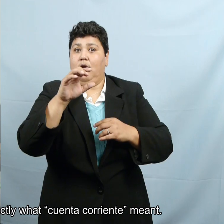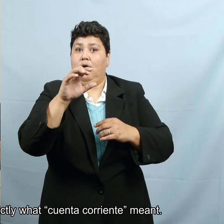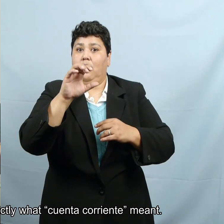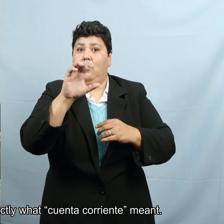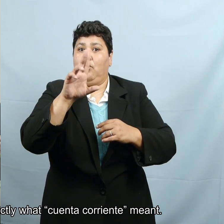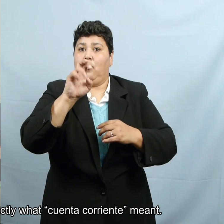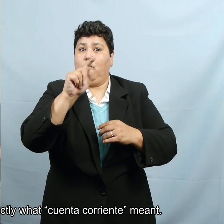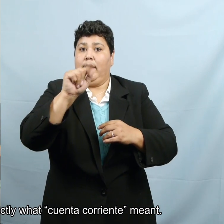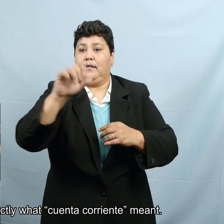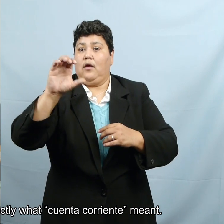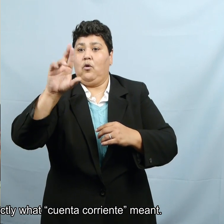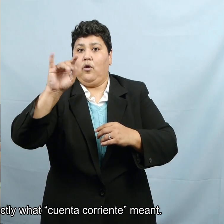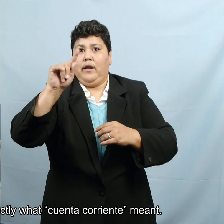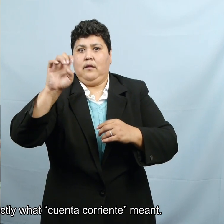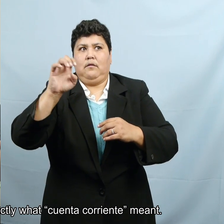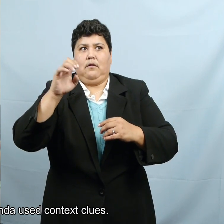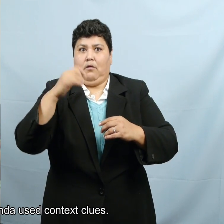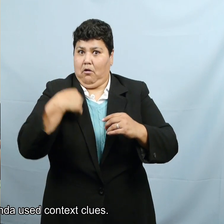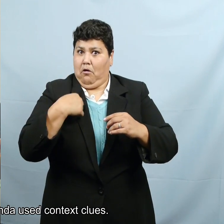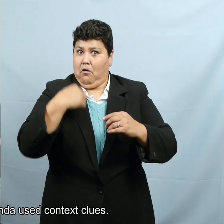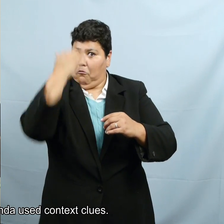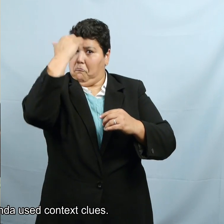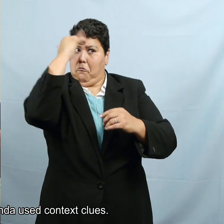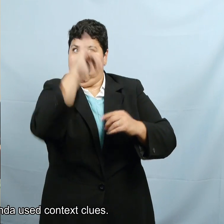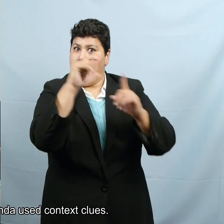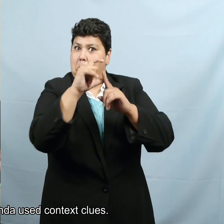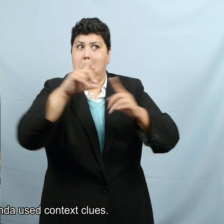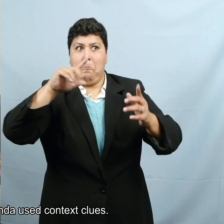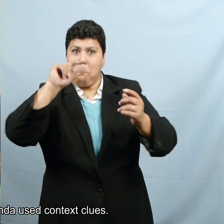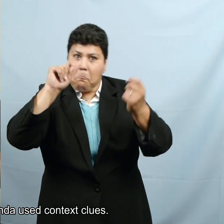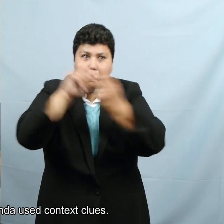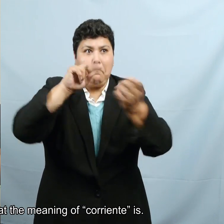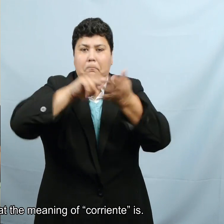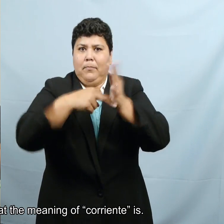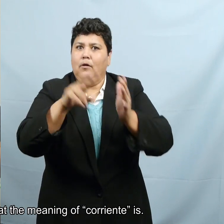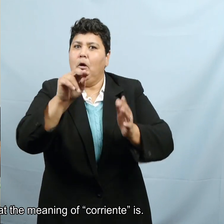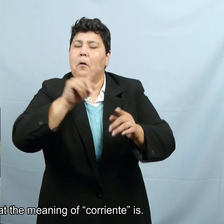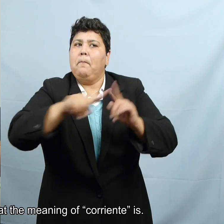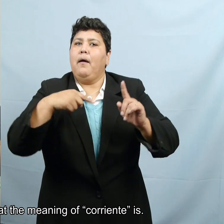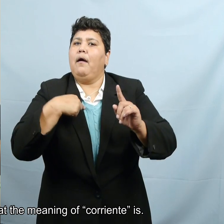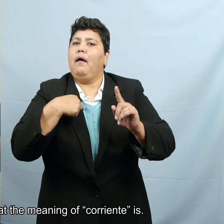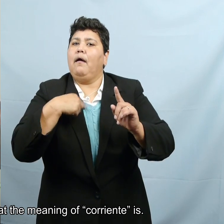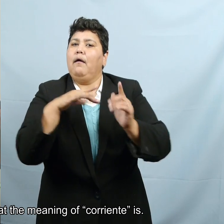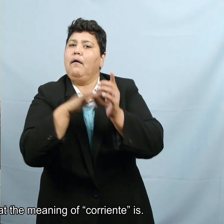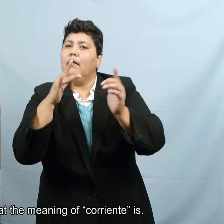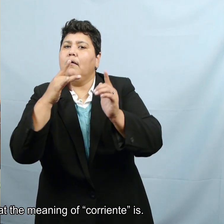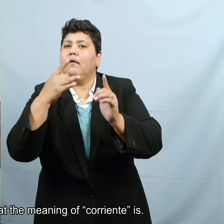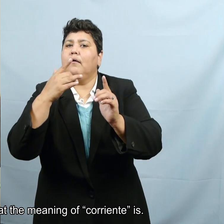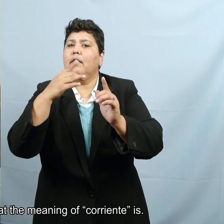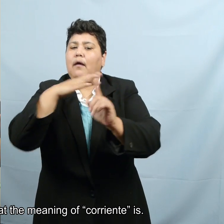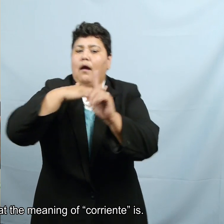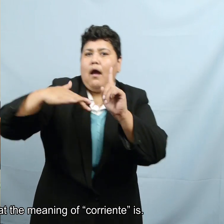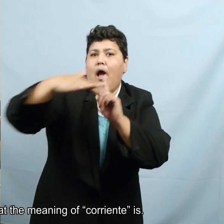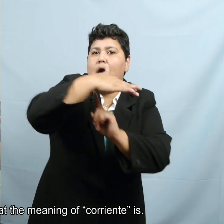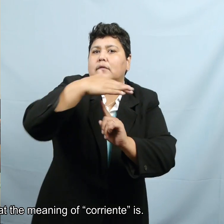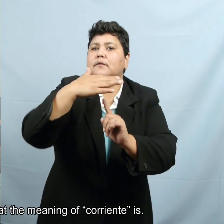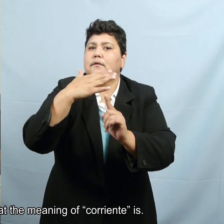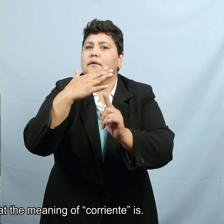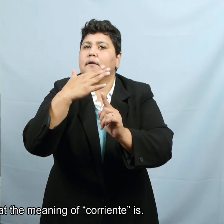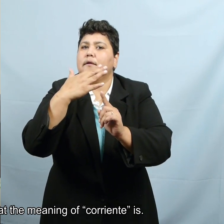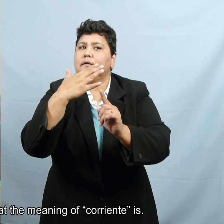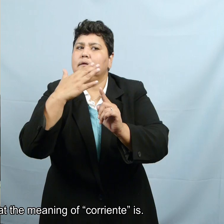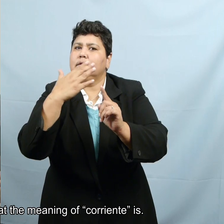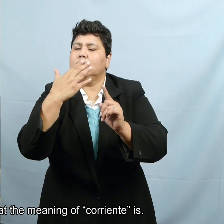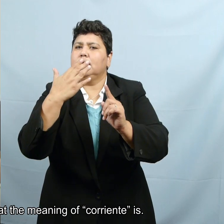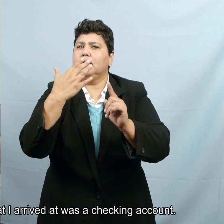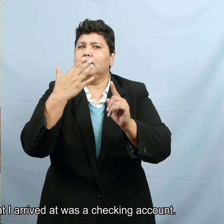what exactly cuenta corriente meant. So I kind of used context clues. I used, you know, just what the